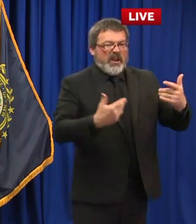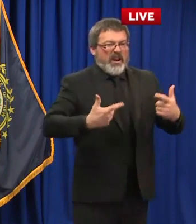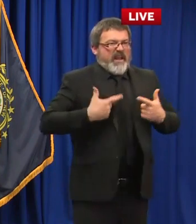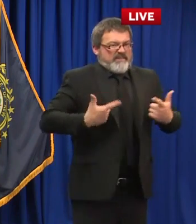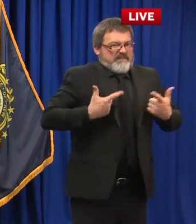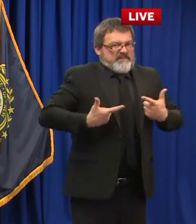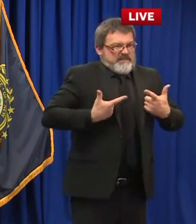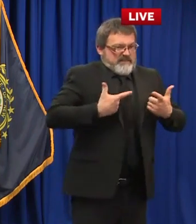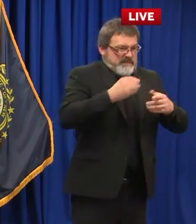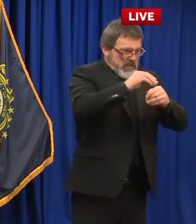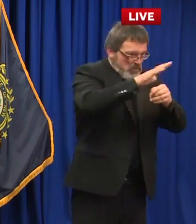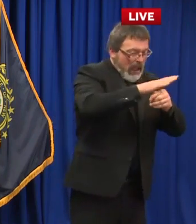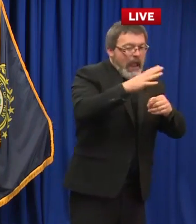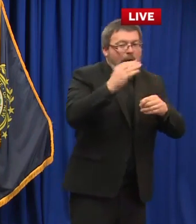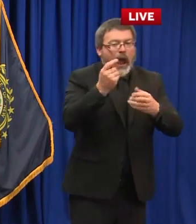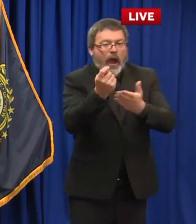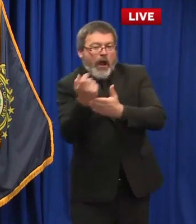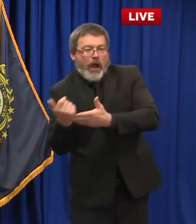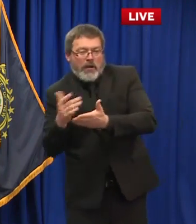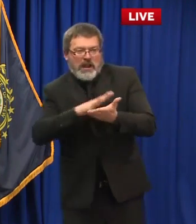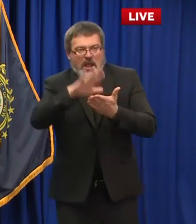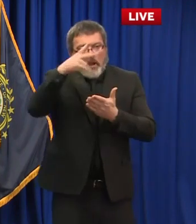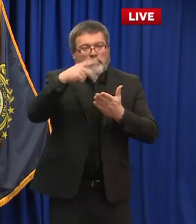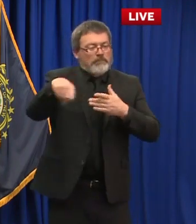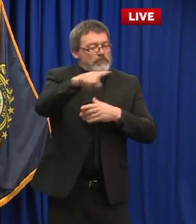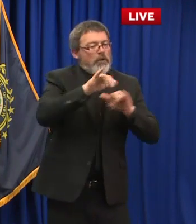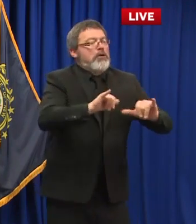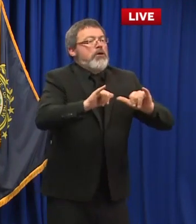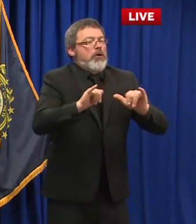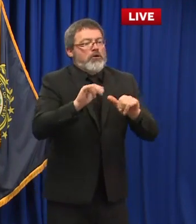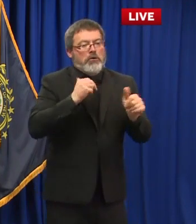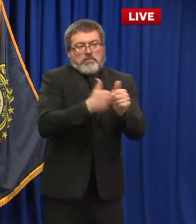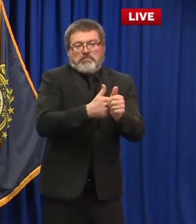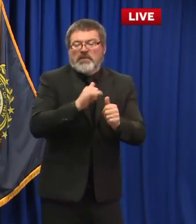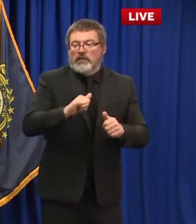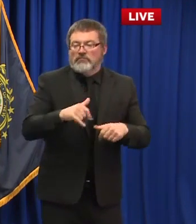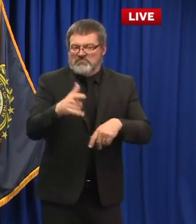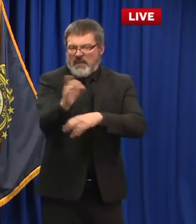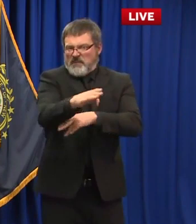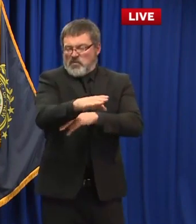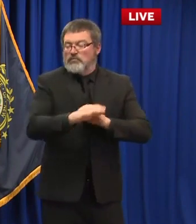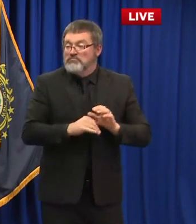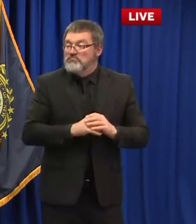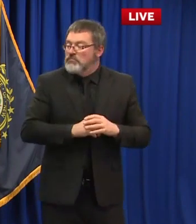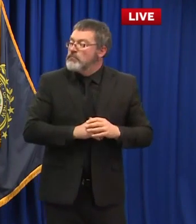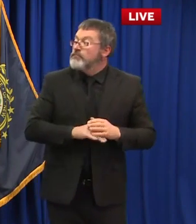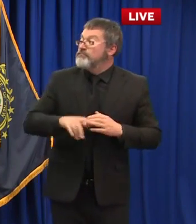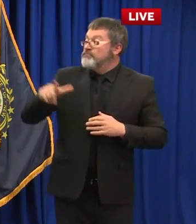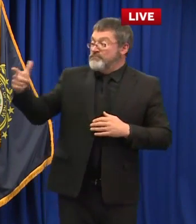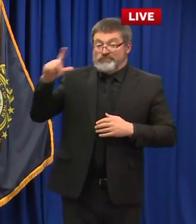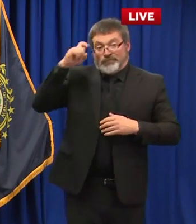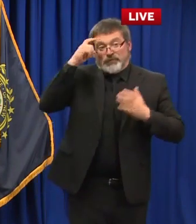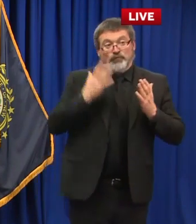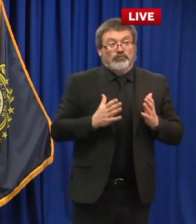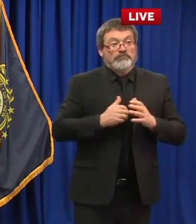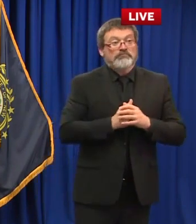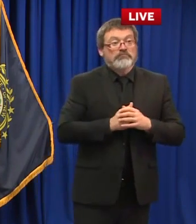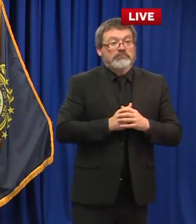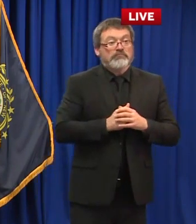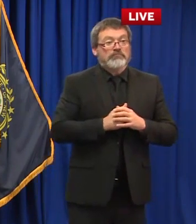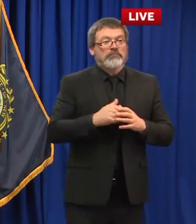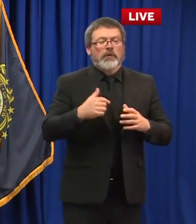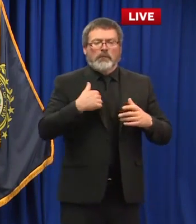Great. Thank you very much, Commissioner. A few series of things we want to announce and be able to answer any questions to.